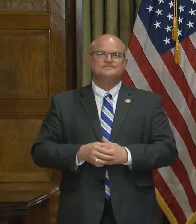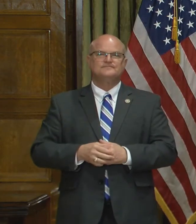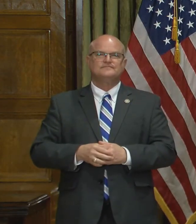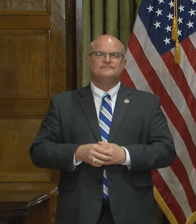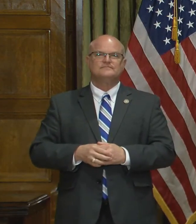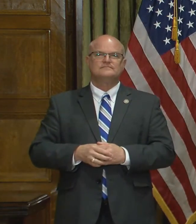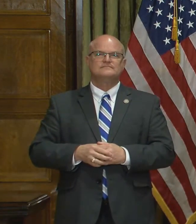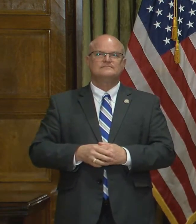Next question.